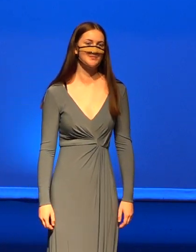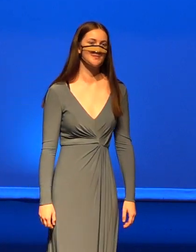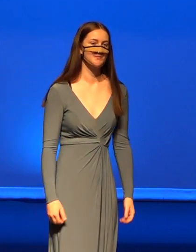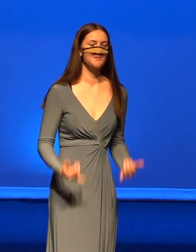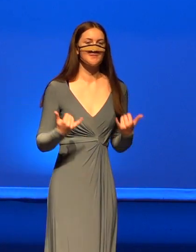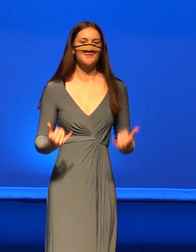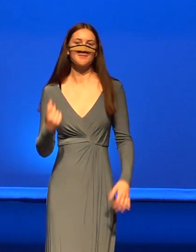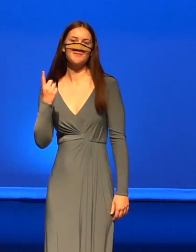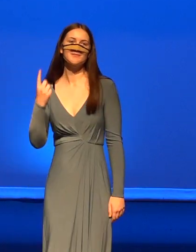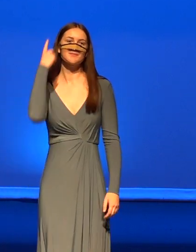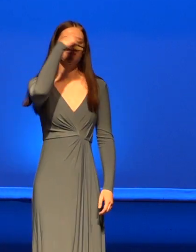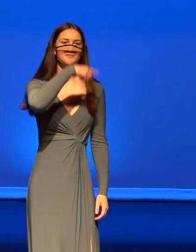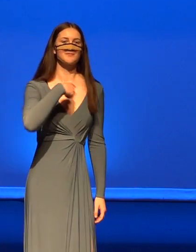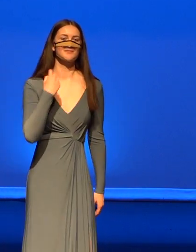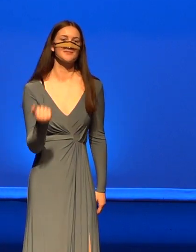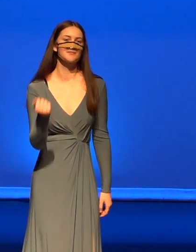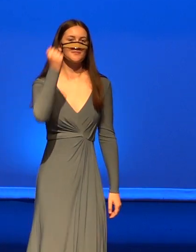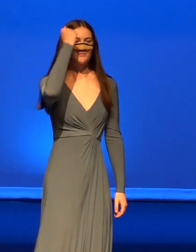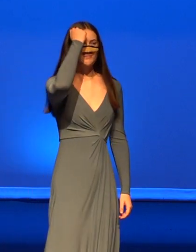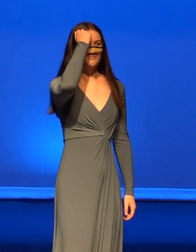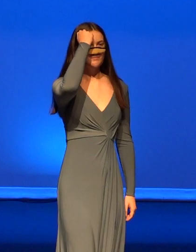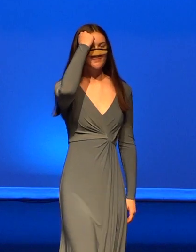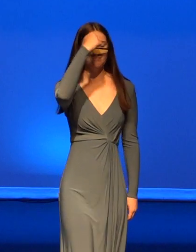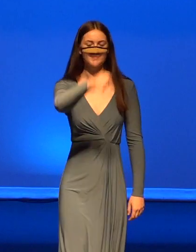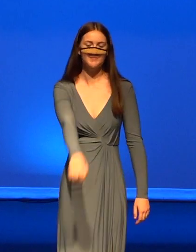You look so dumb right now.